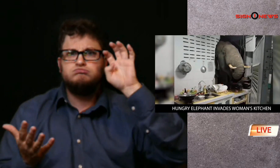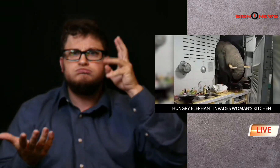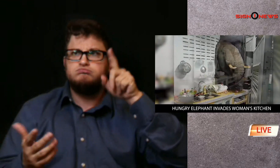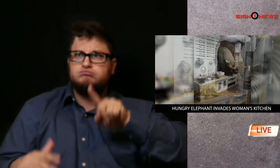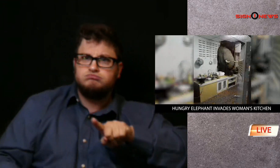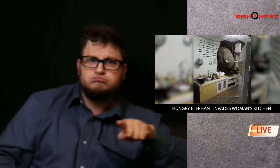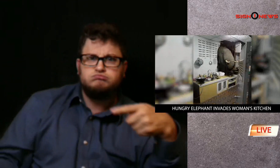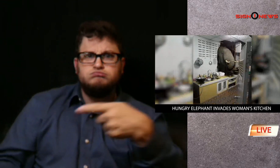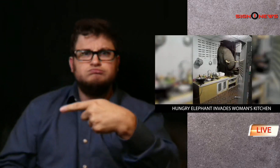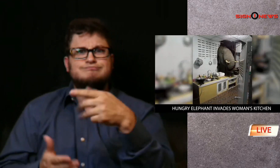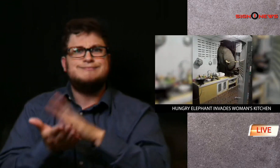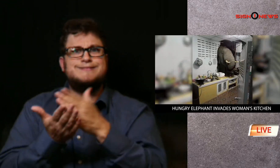walked into her kitchen